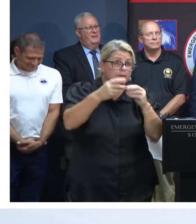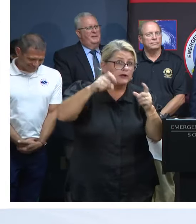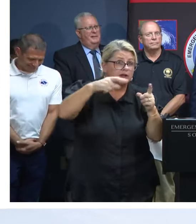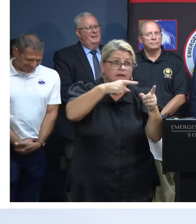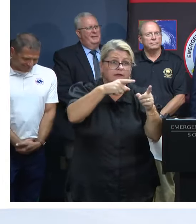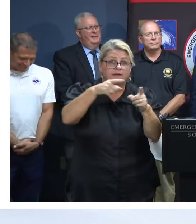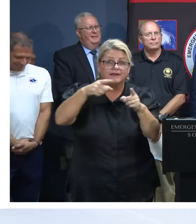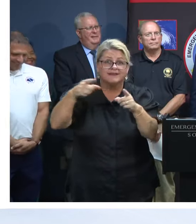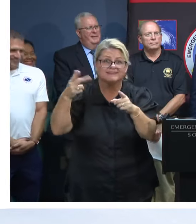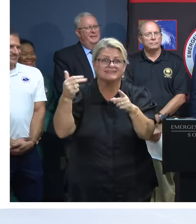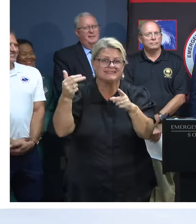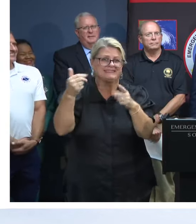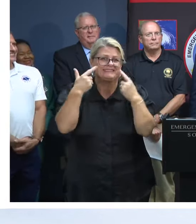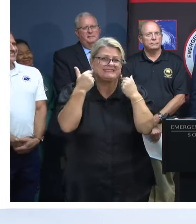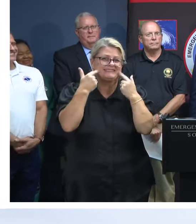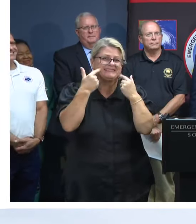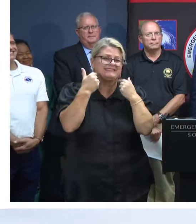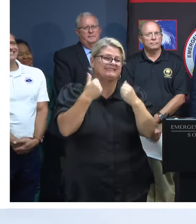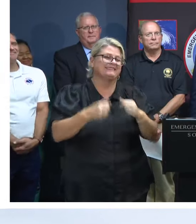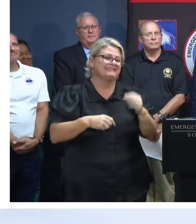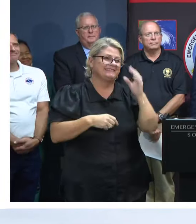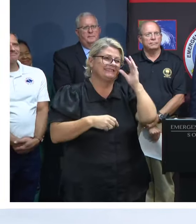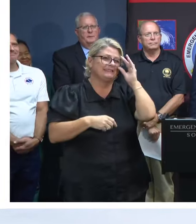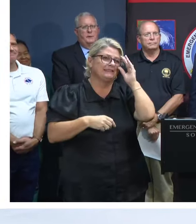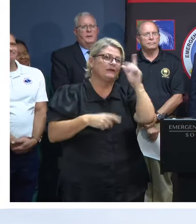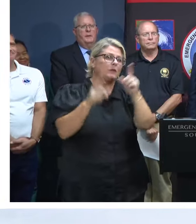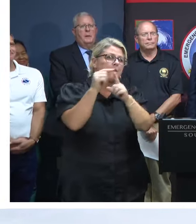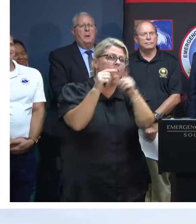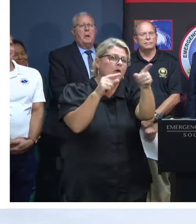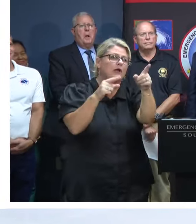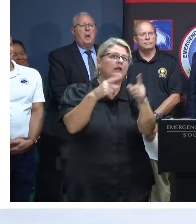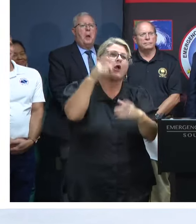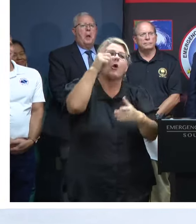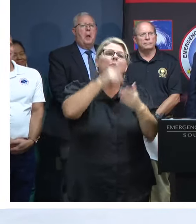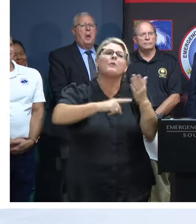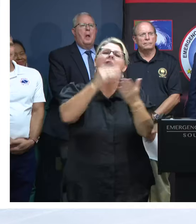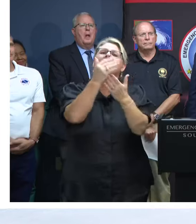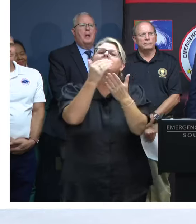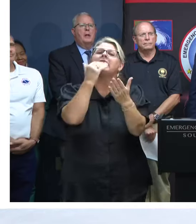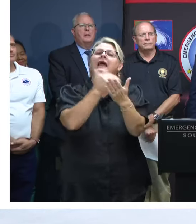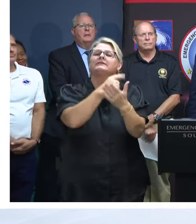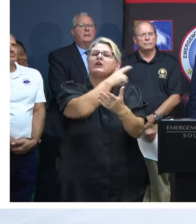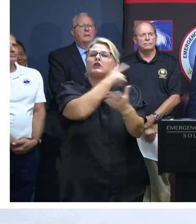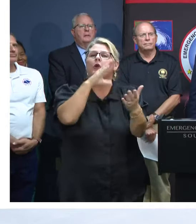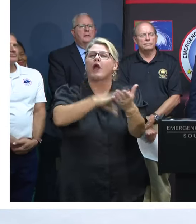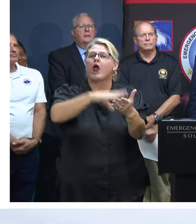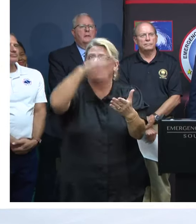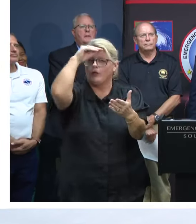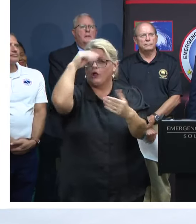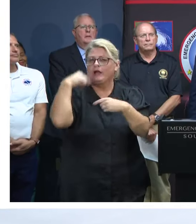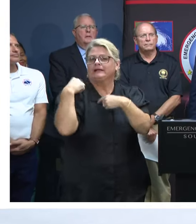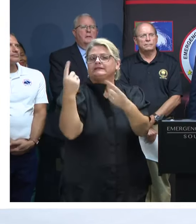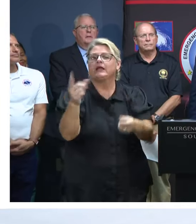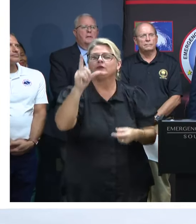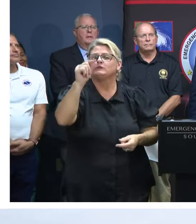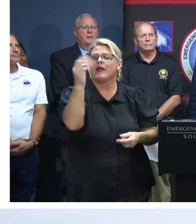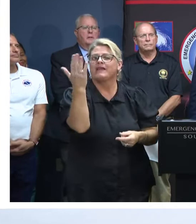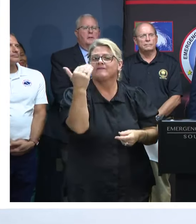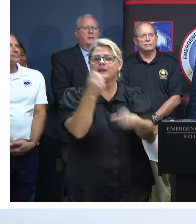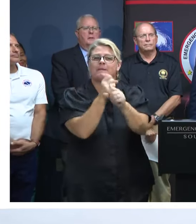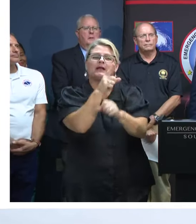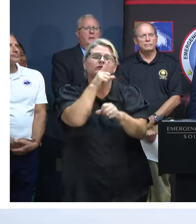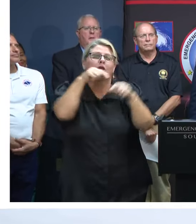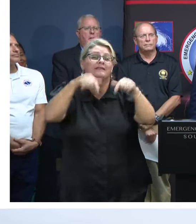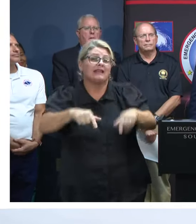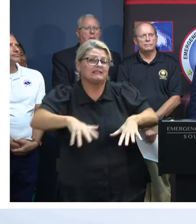recited. Okay. Yes, sir. What are some lessons or changes in infrastructure you guys have had since 2015 to make sure that this flooding is not as